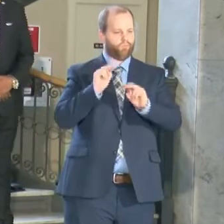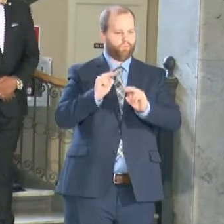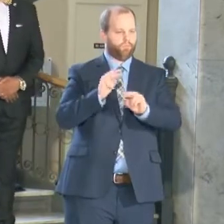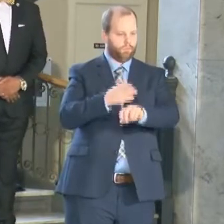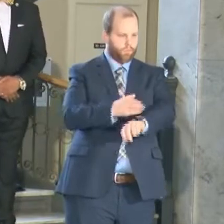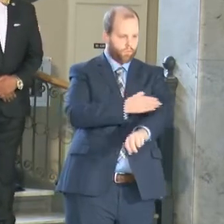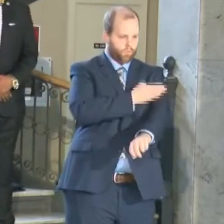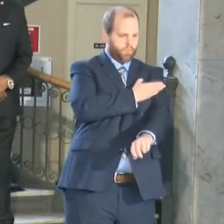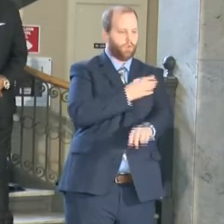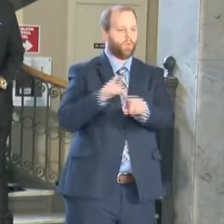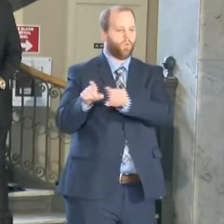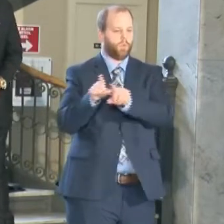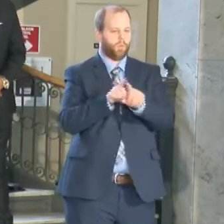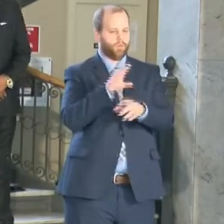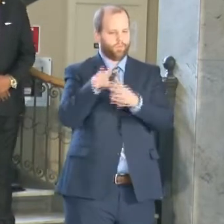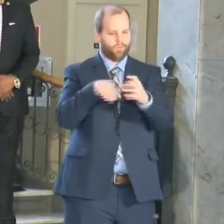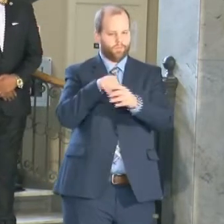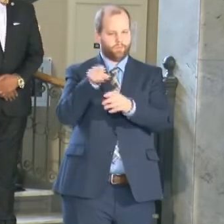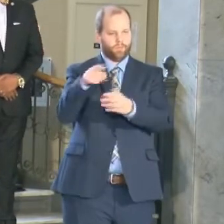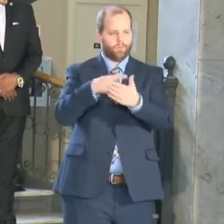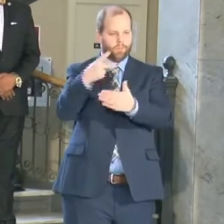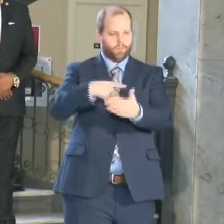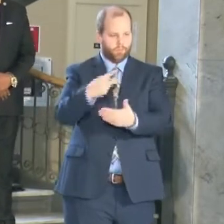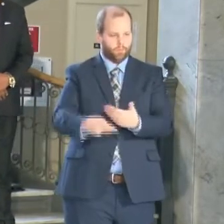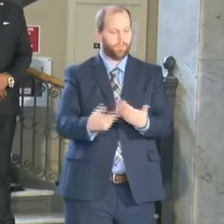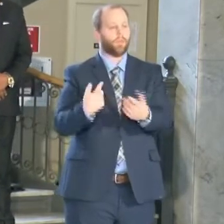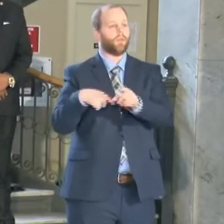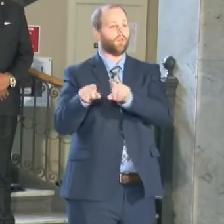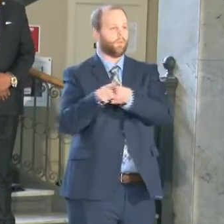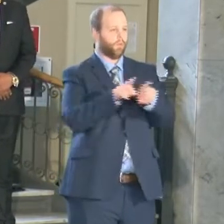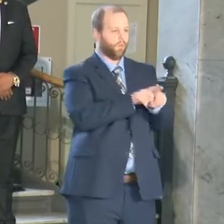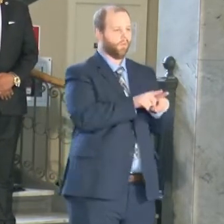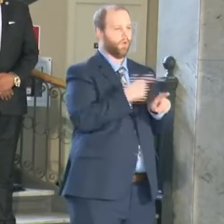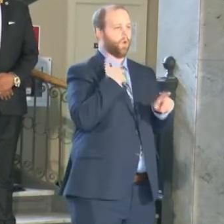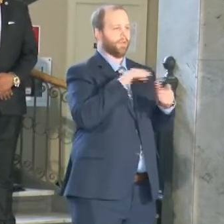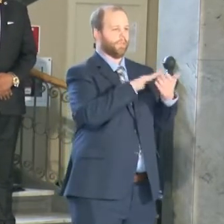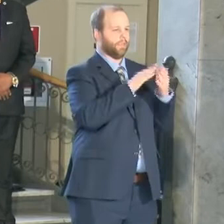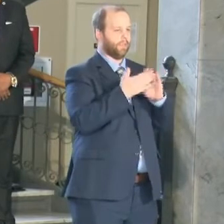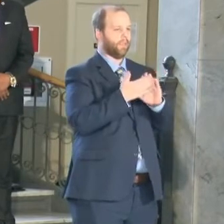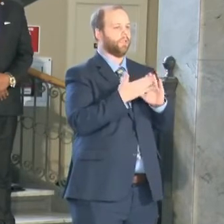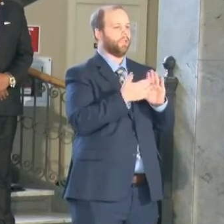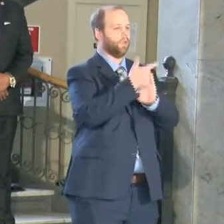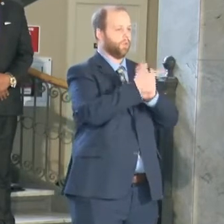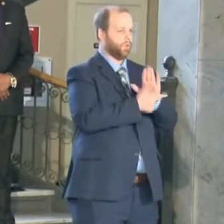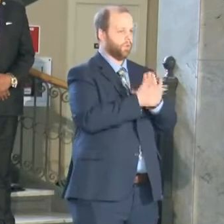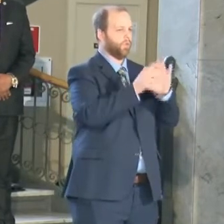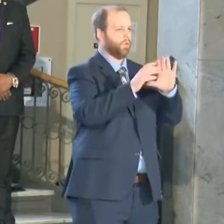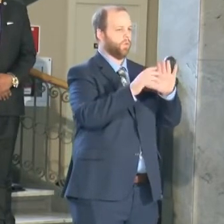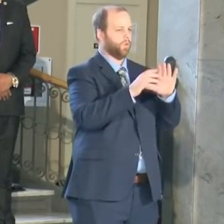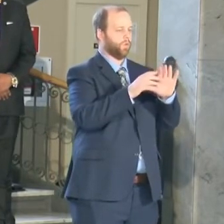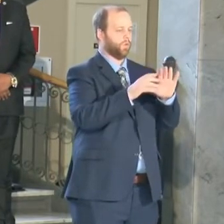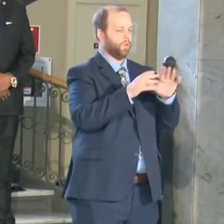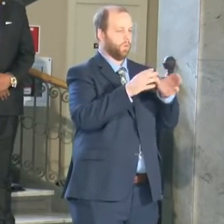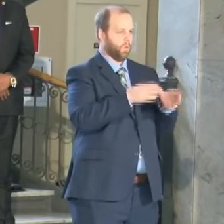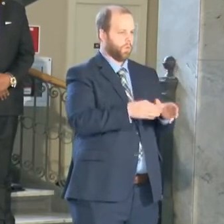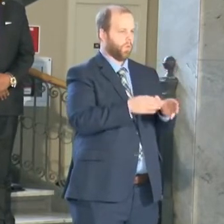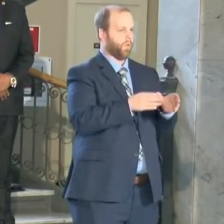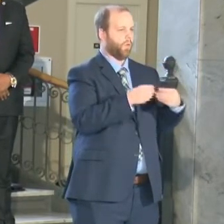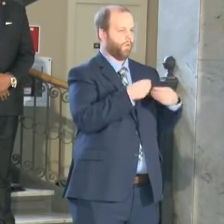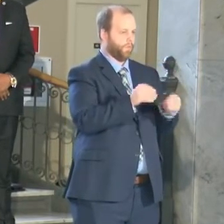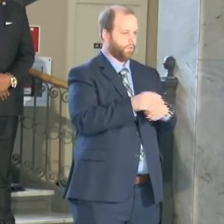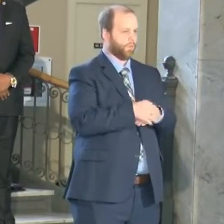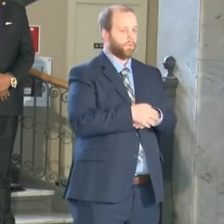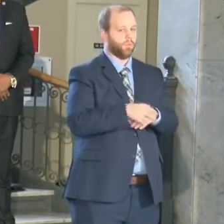within community programs and again our city's attorney's office because these individuals these organizations are tied to contracts and if they do not fulfill